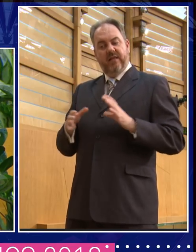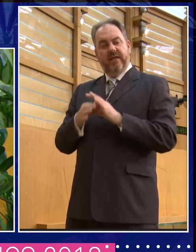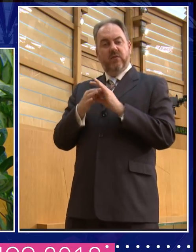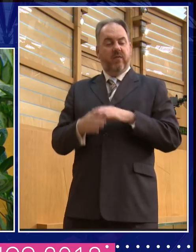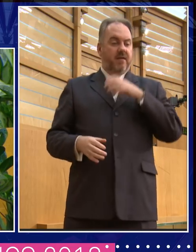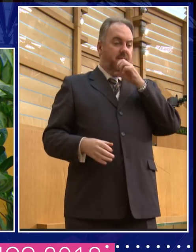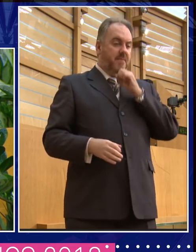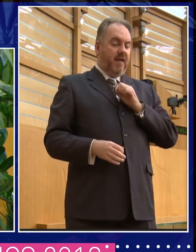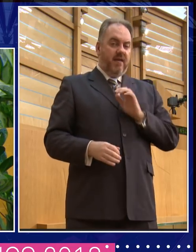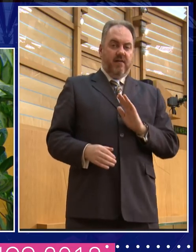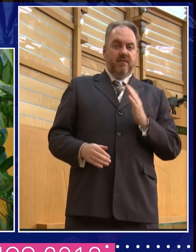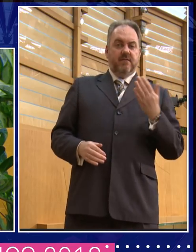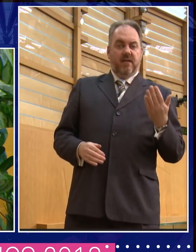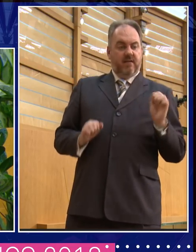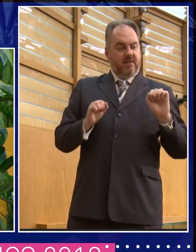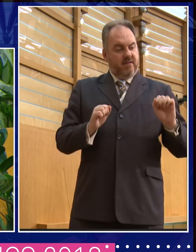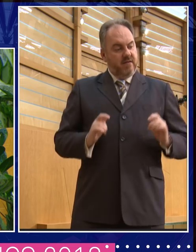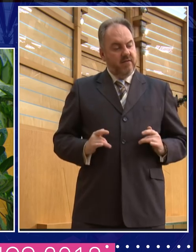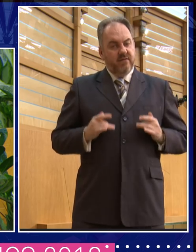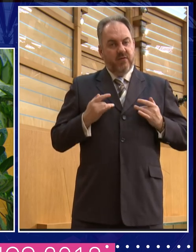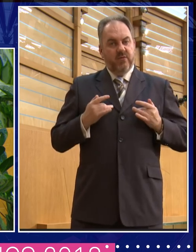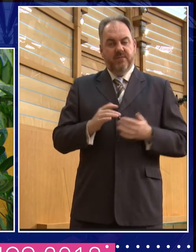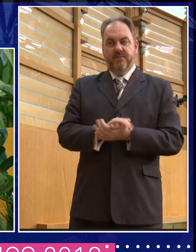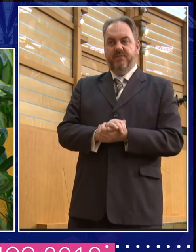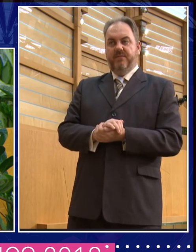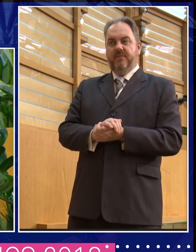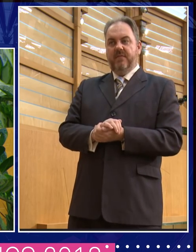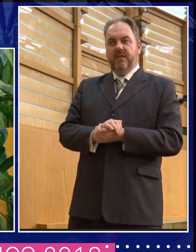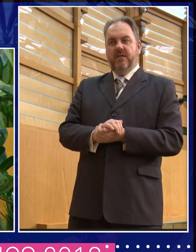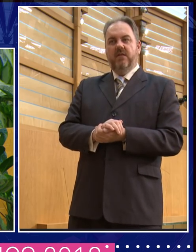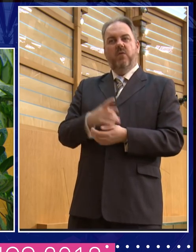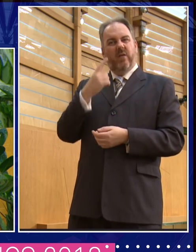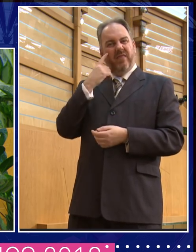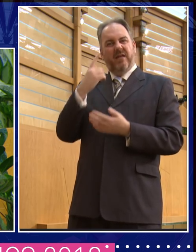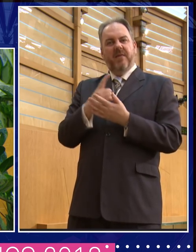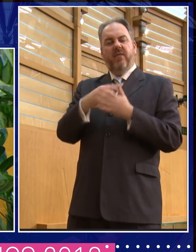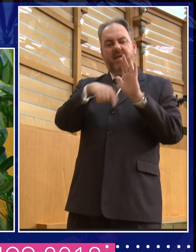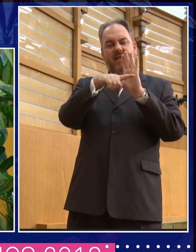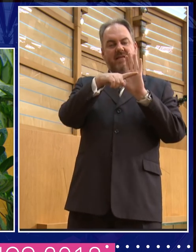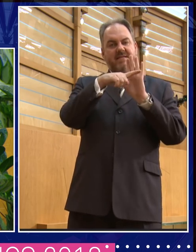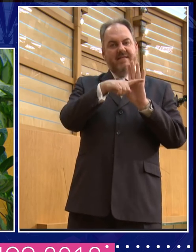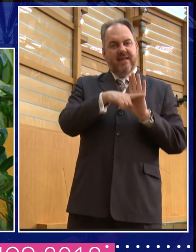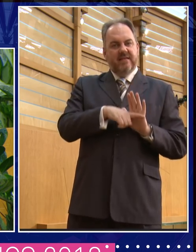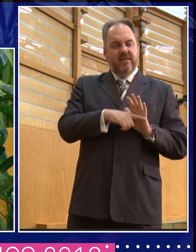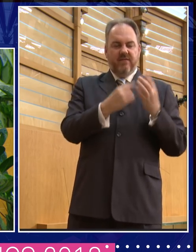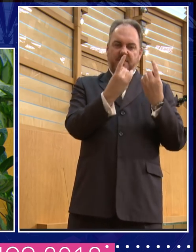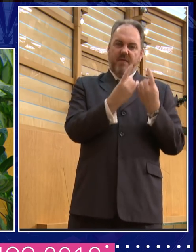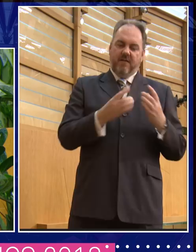I mean, we can give it the, the kind of shorthand toxic masculinity, but she says, you know, you only have to go to a school